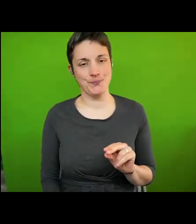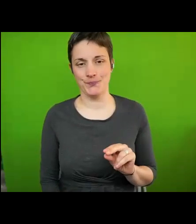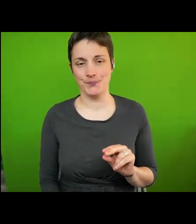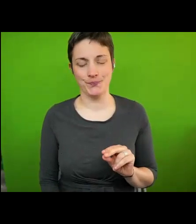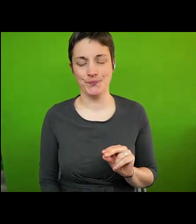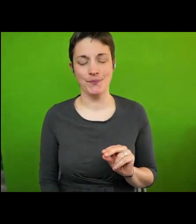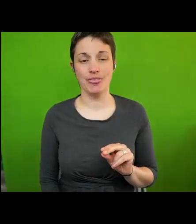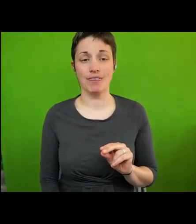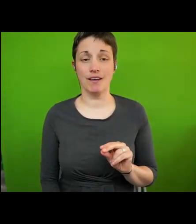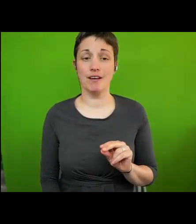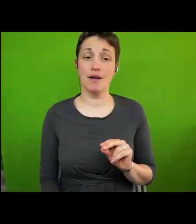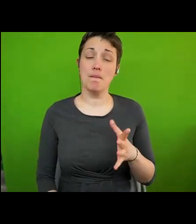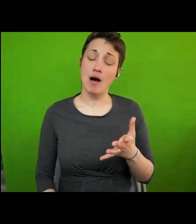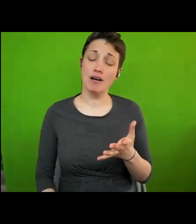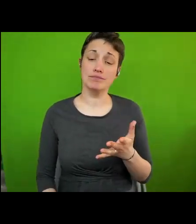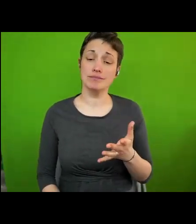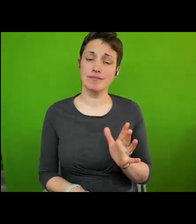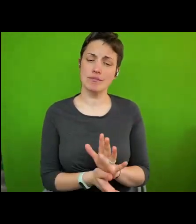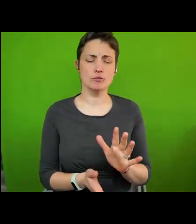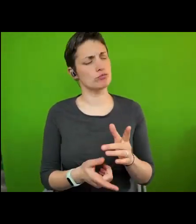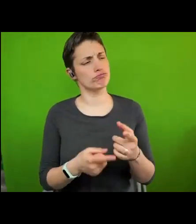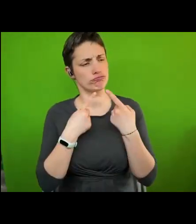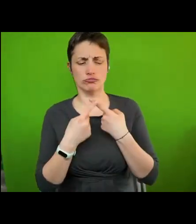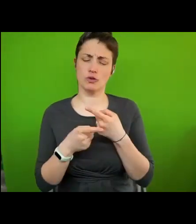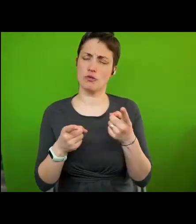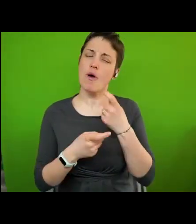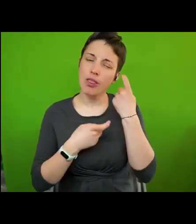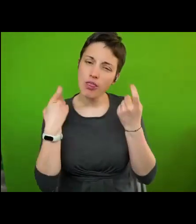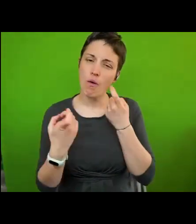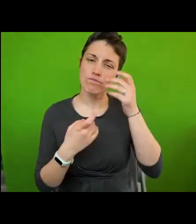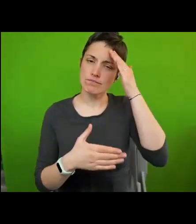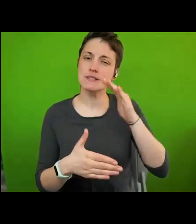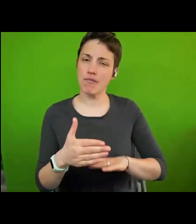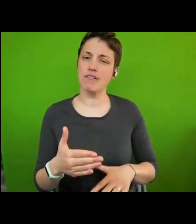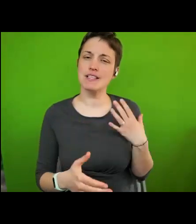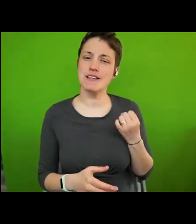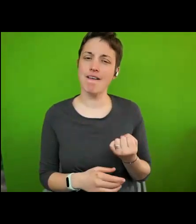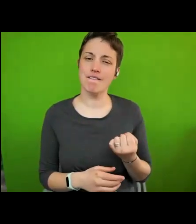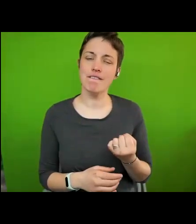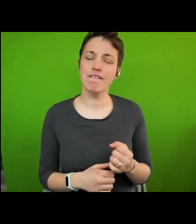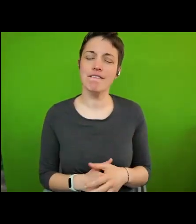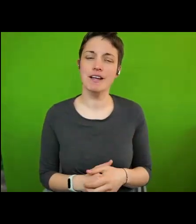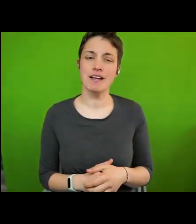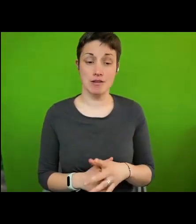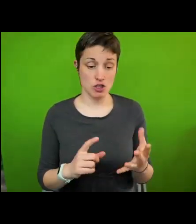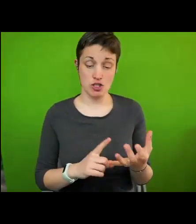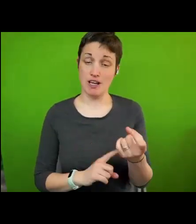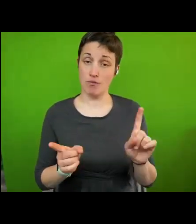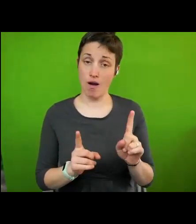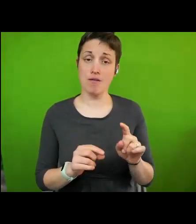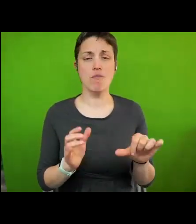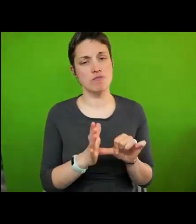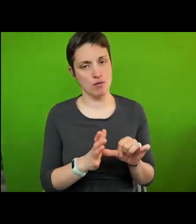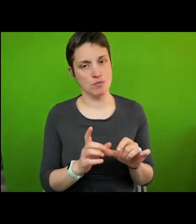happened, but I'm happy to share thoughts and experiences with you also on the progress the city has made and the achievements and the shortcomings